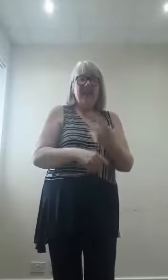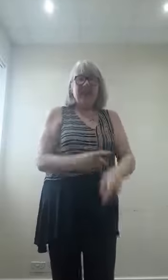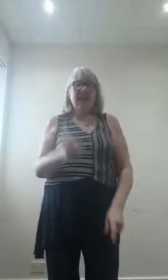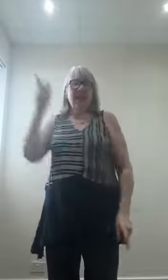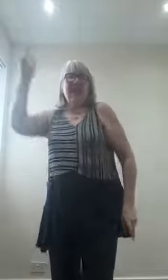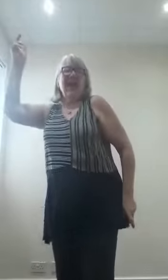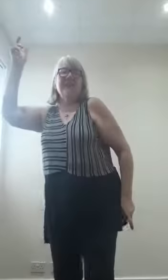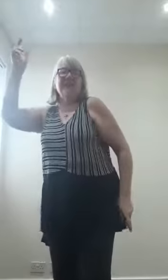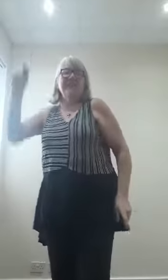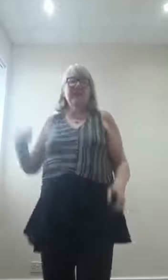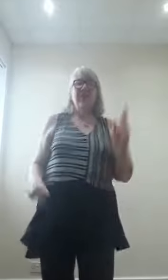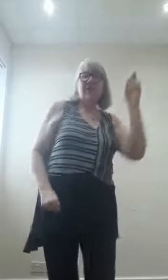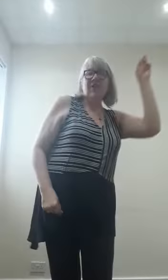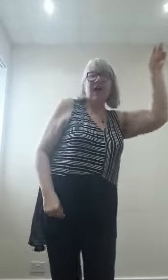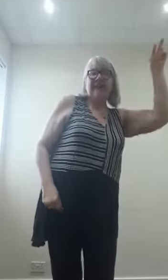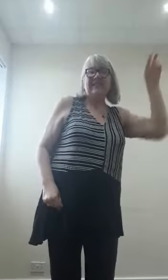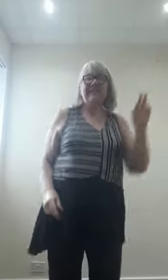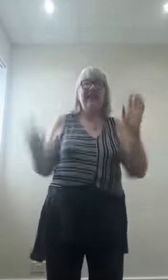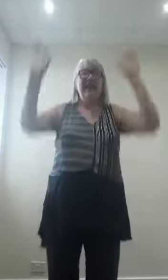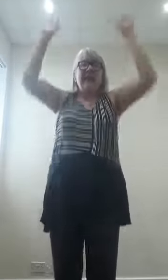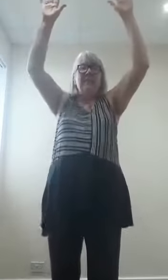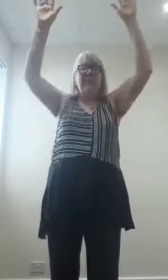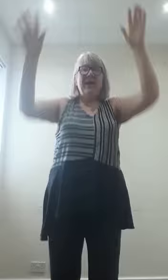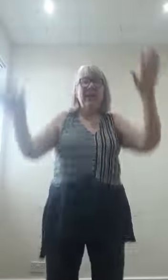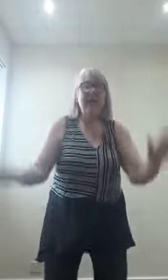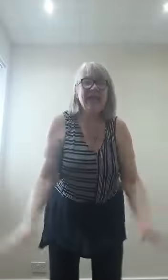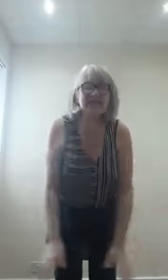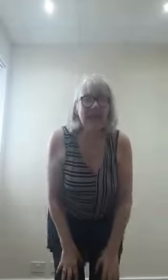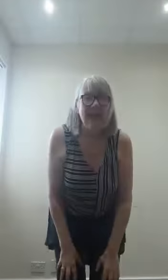Left, right, up, down.